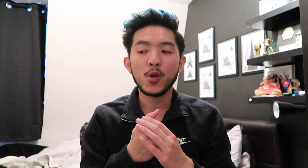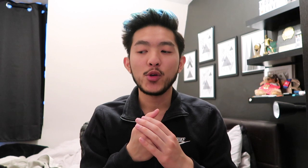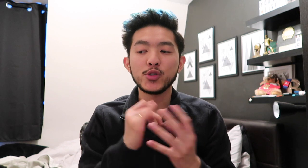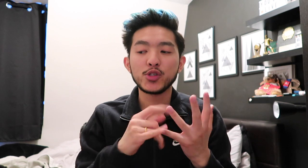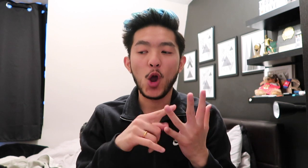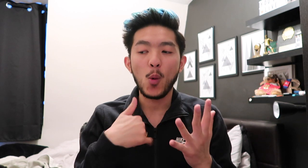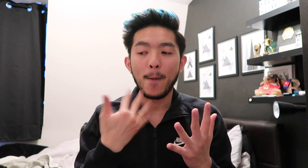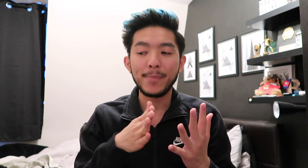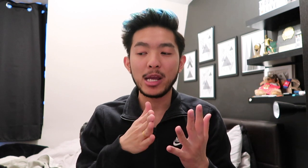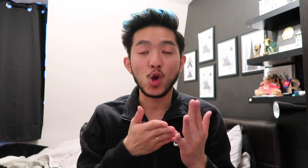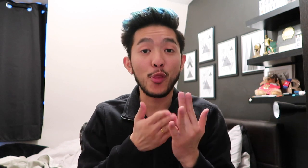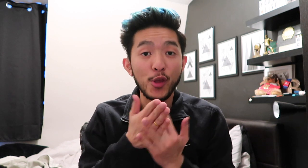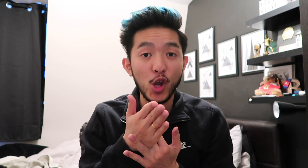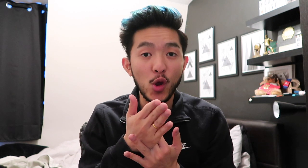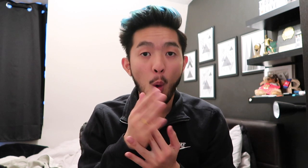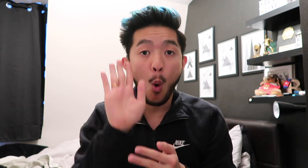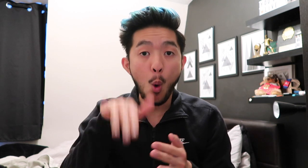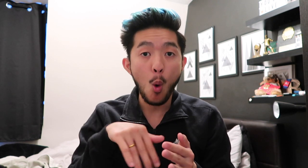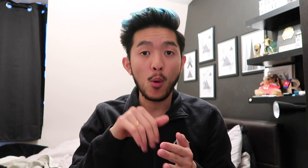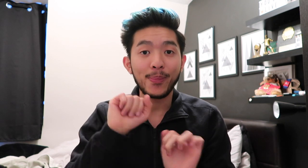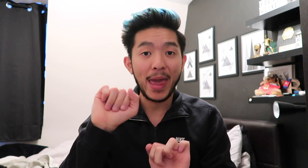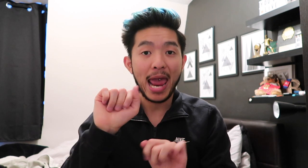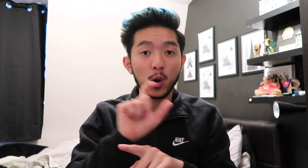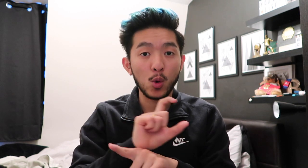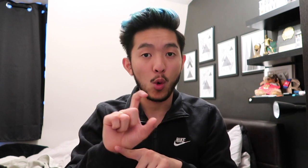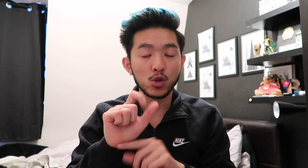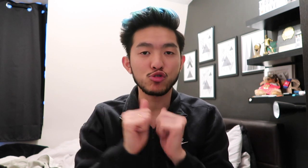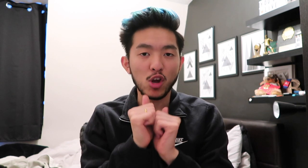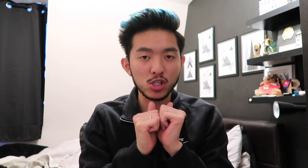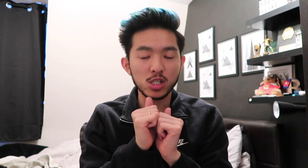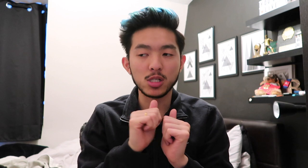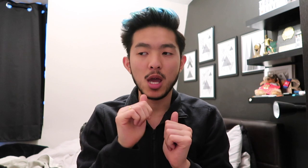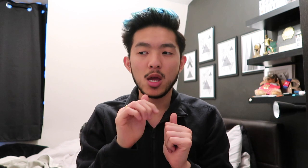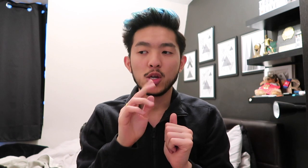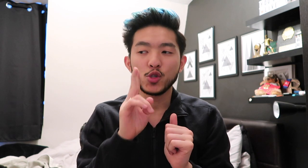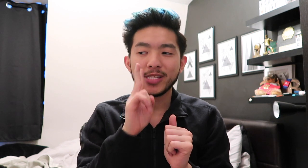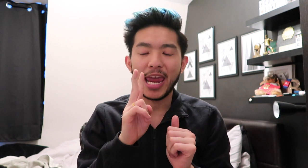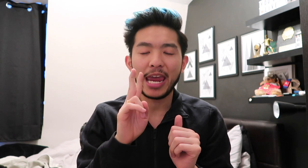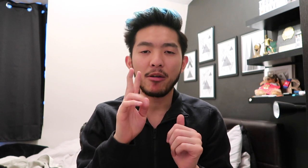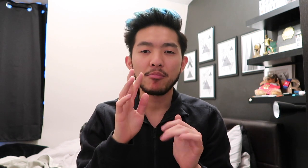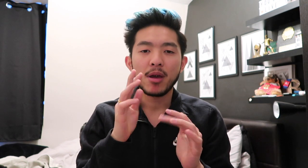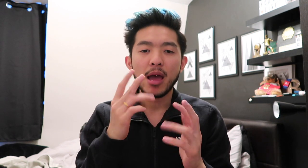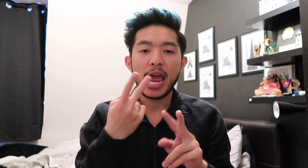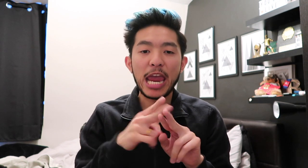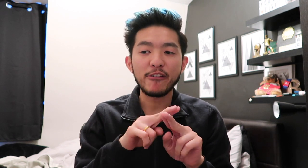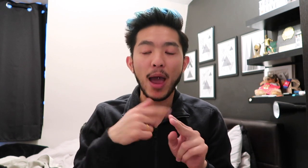So, I've been going through all their course classes. You see, I